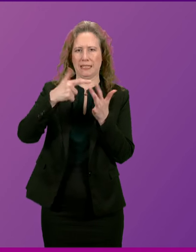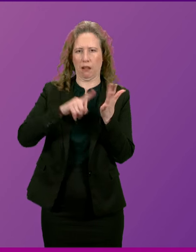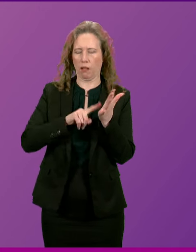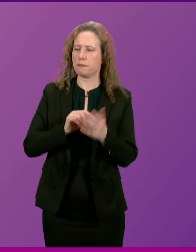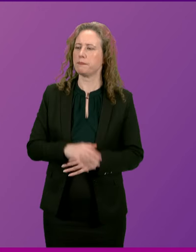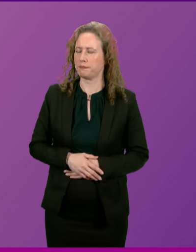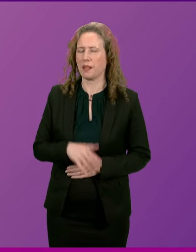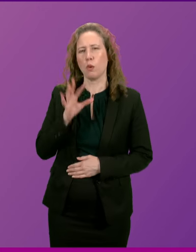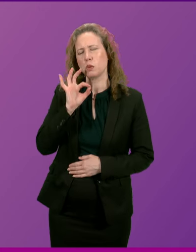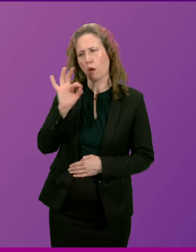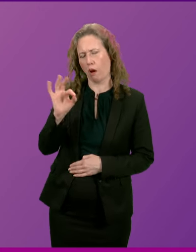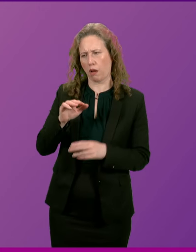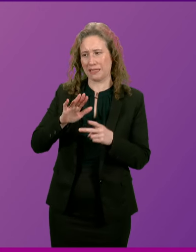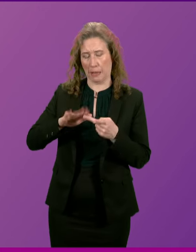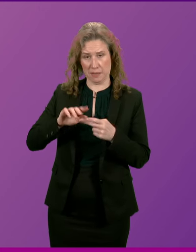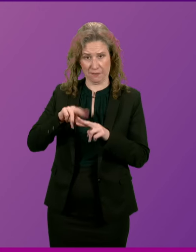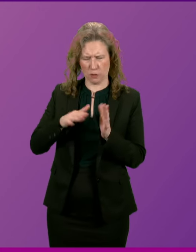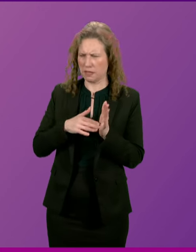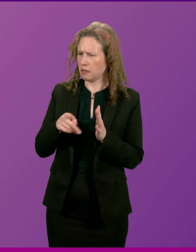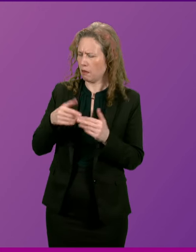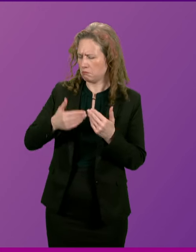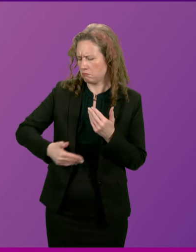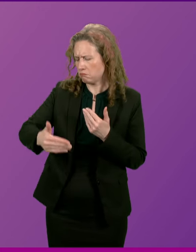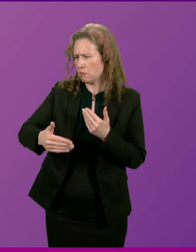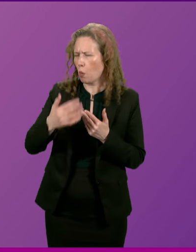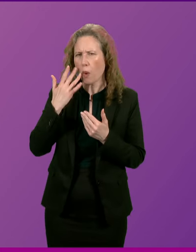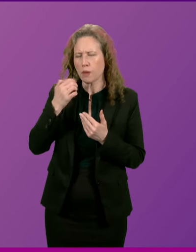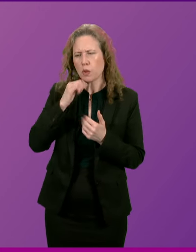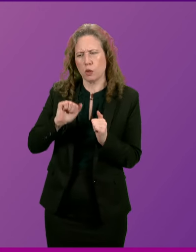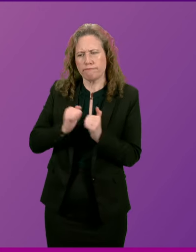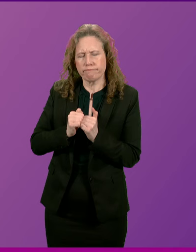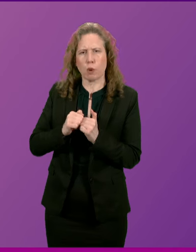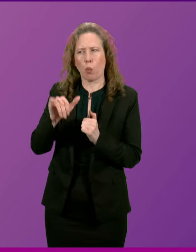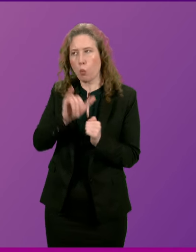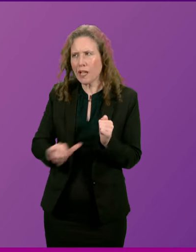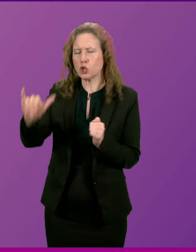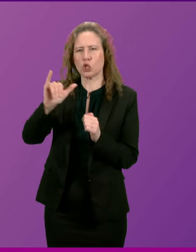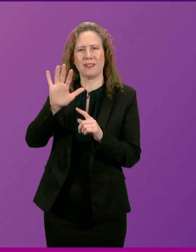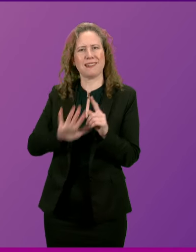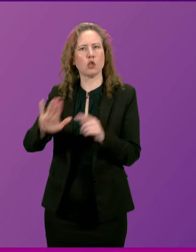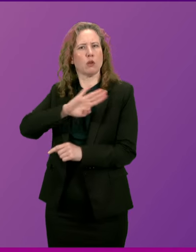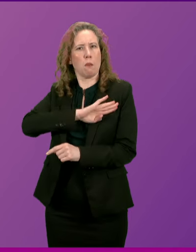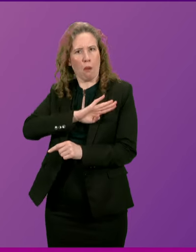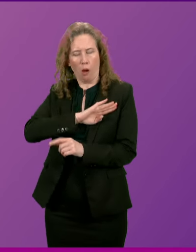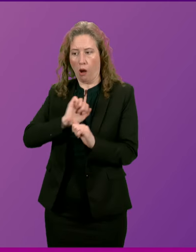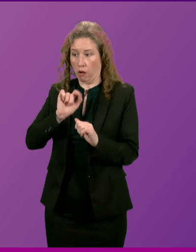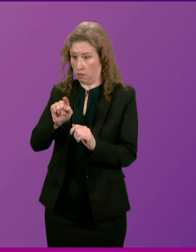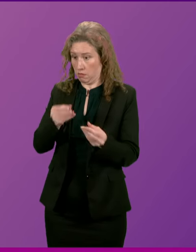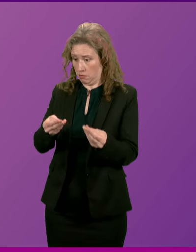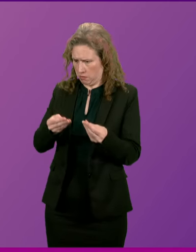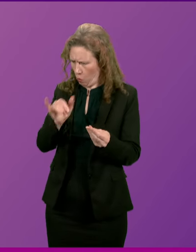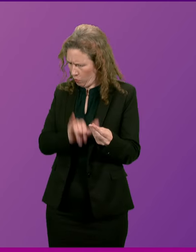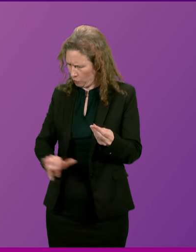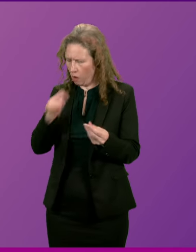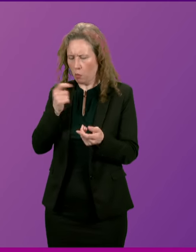the Deputy First Minister by what date the Scottish Government will decide which of the National Park nominations will be taken forward to the next stage? Deputy